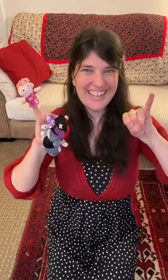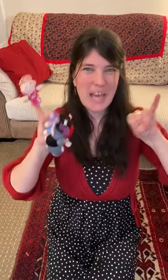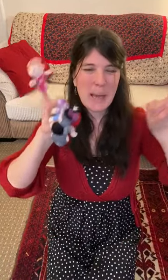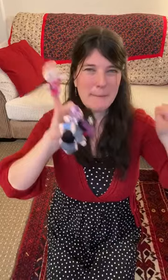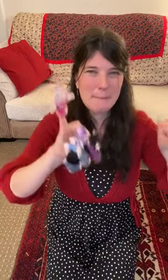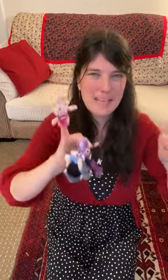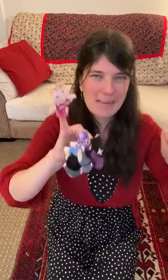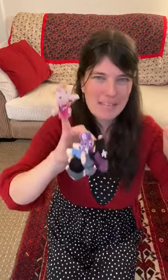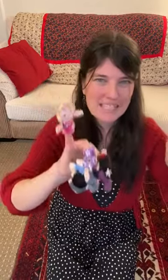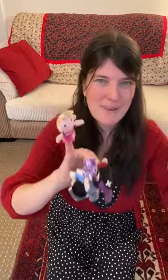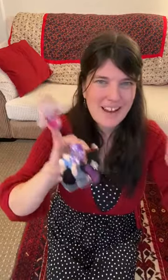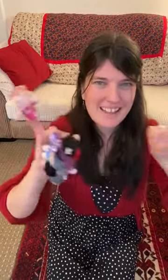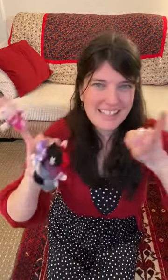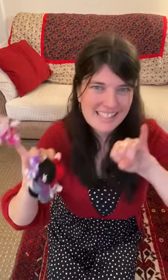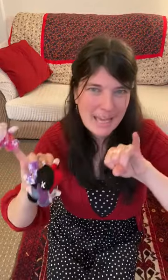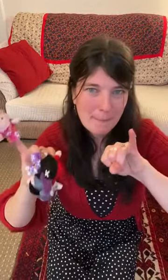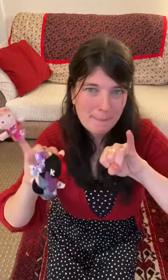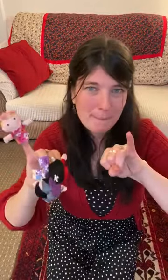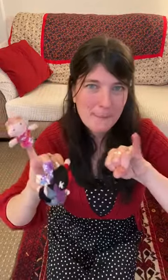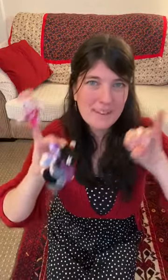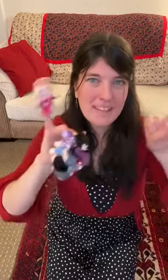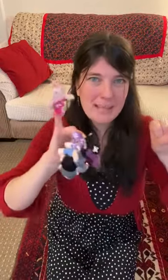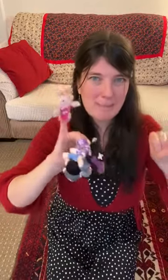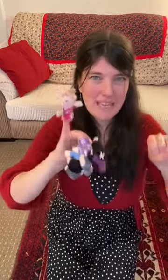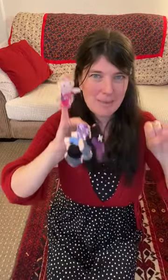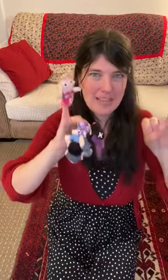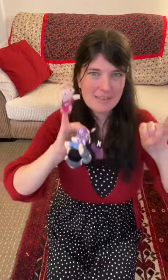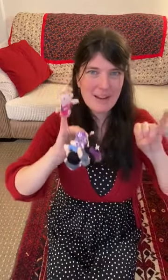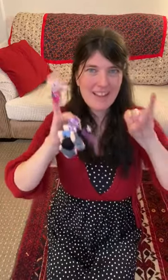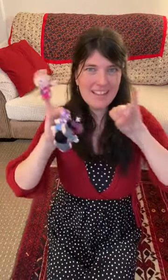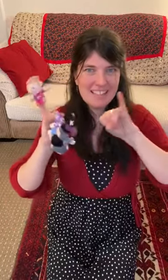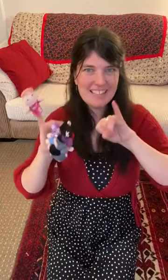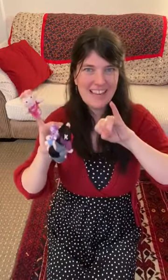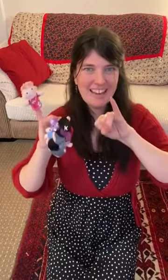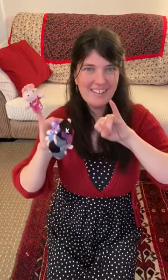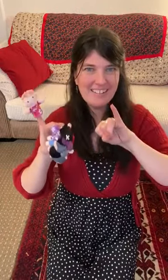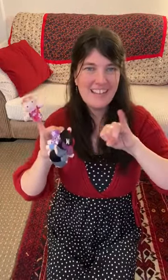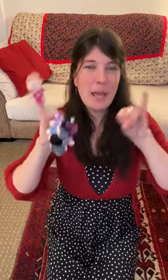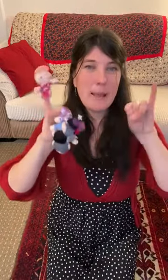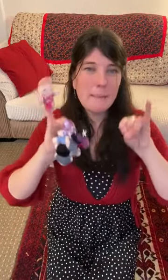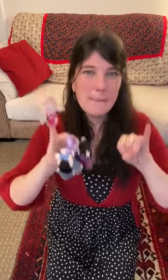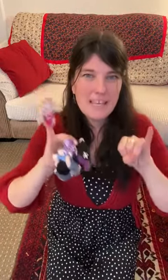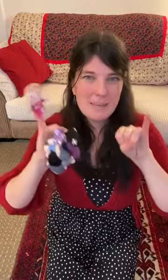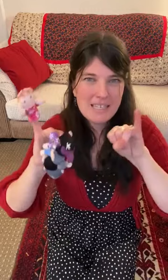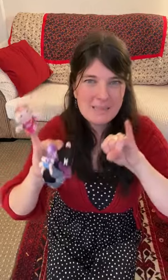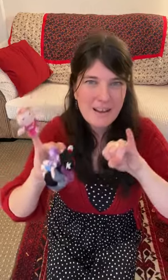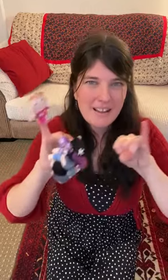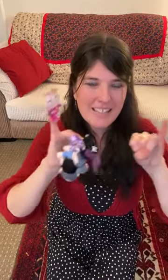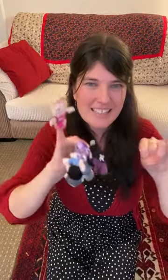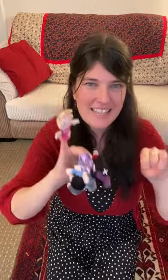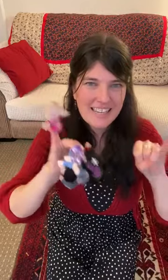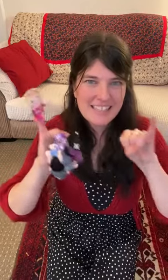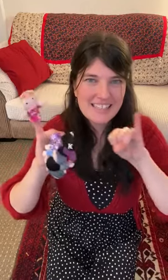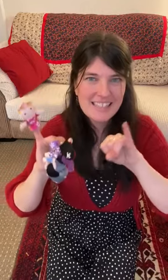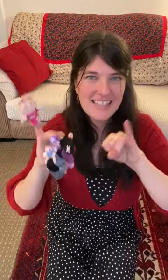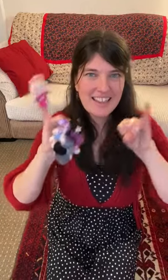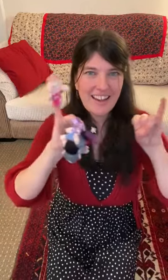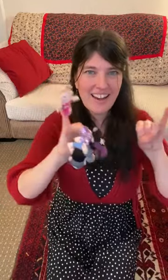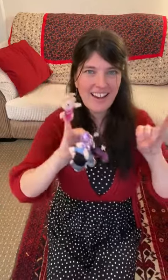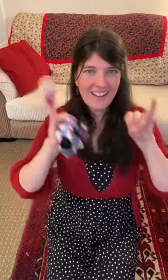Baby Small is up. Baby Small is down. Baby Small is dancing all